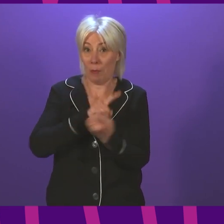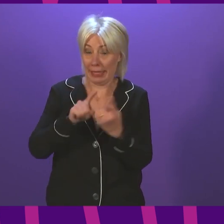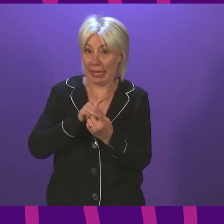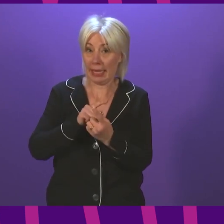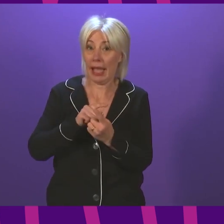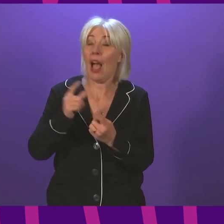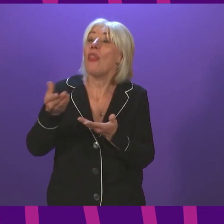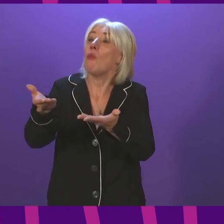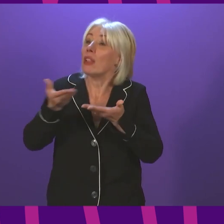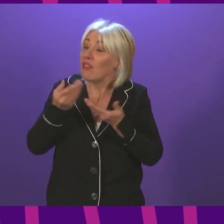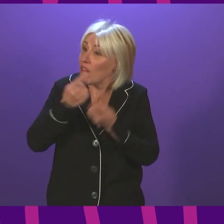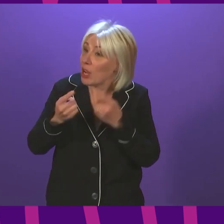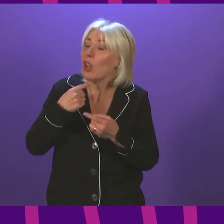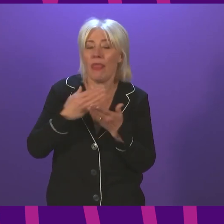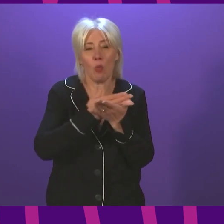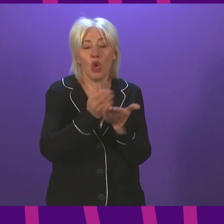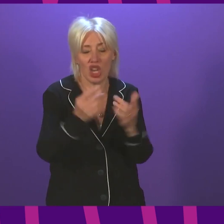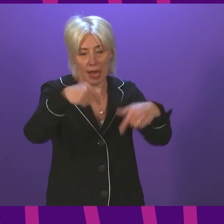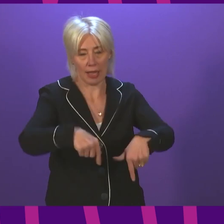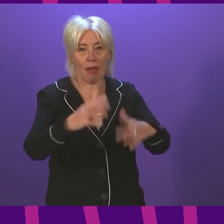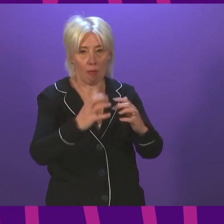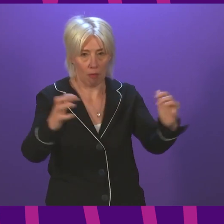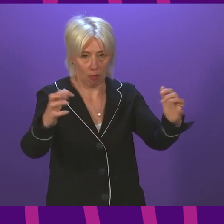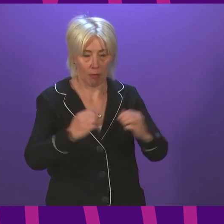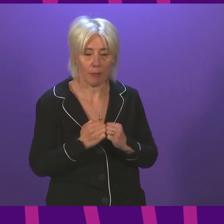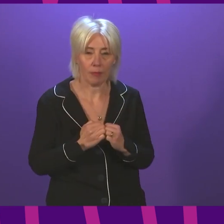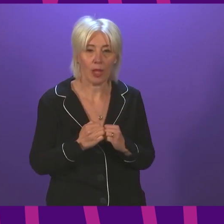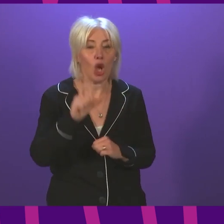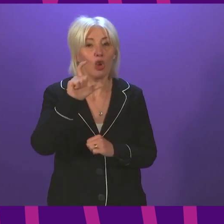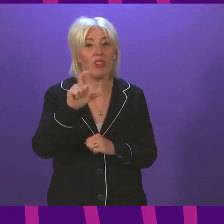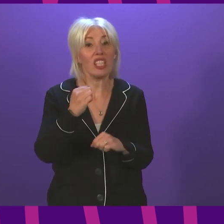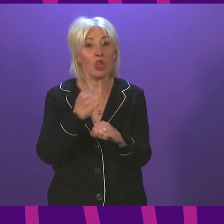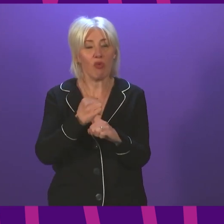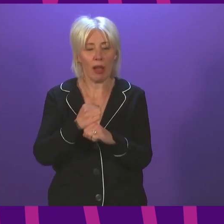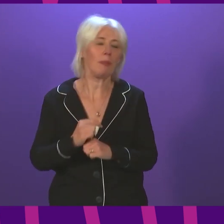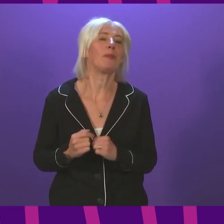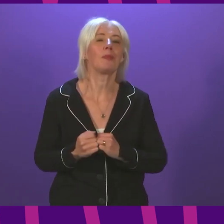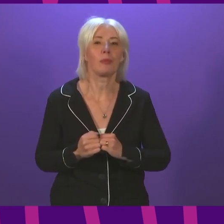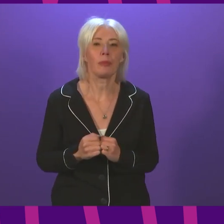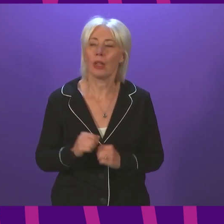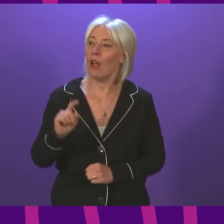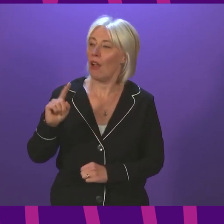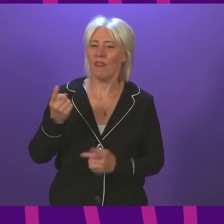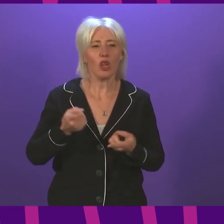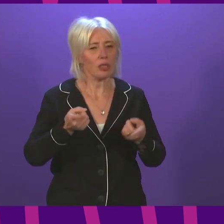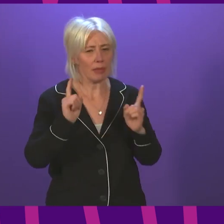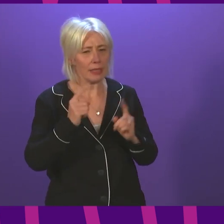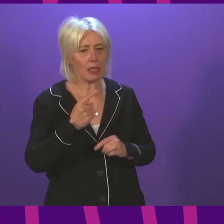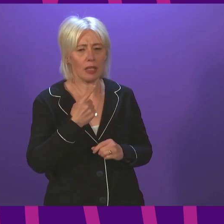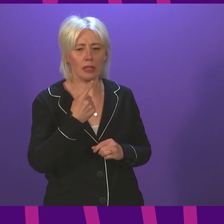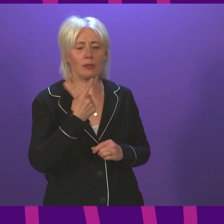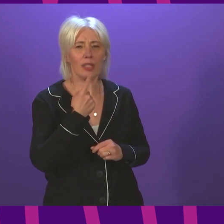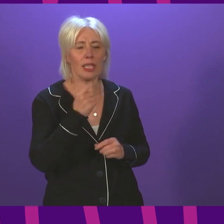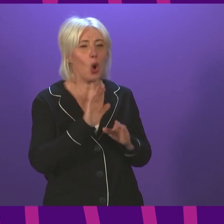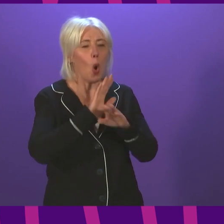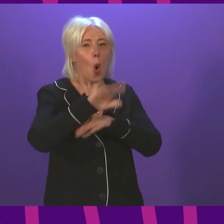in due course. Christine Graham to be followed by Colin Smith. Thank you very much, Presidenting Officer. First Minister, I to a statement that